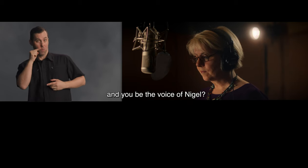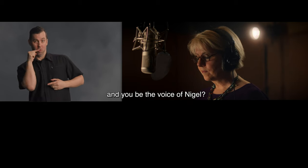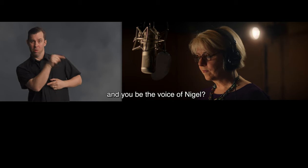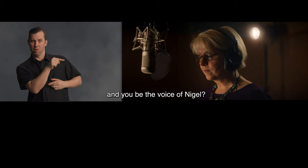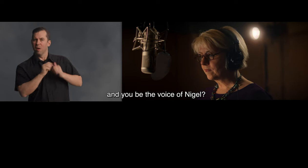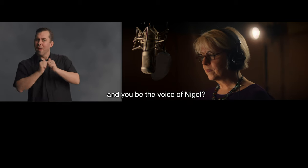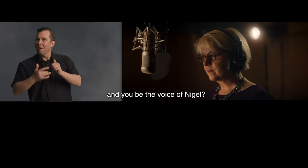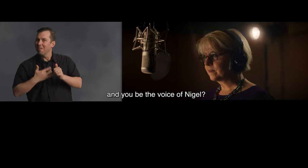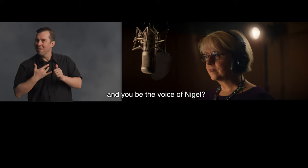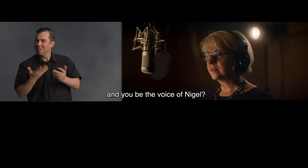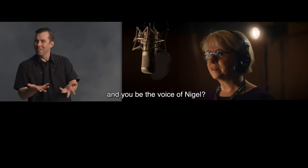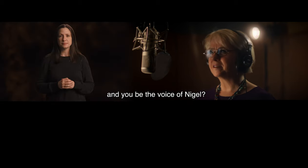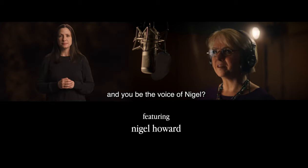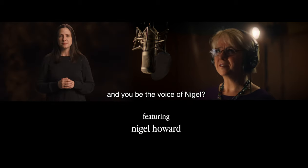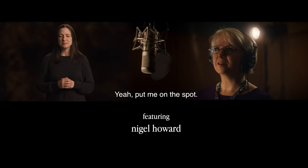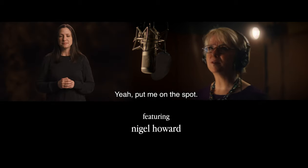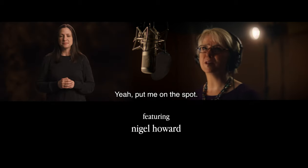We'll right back.